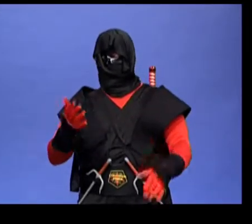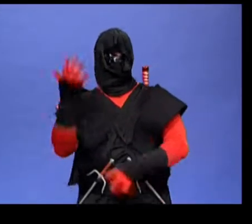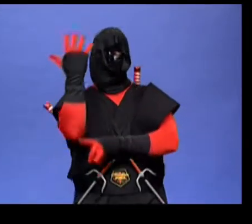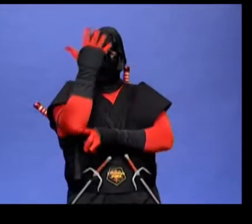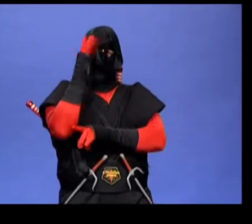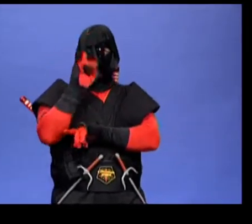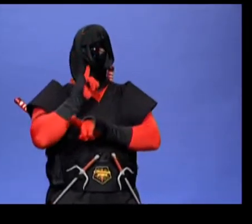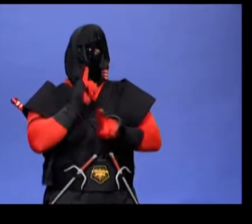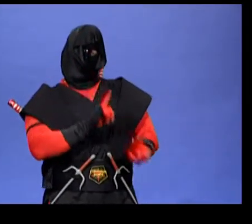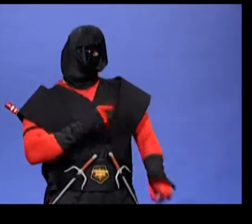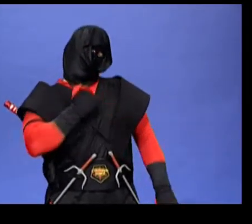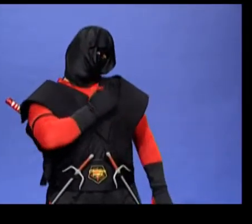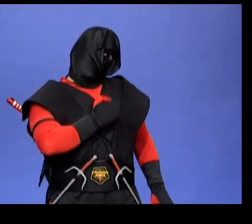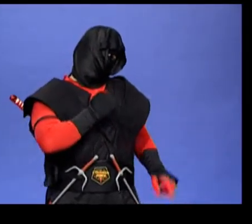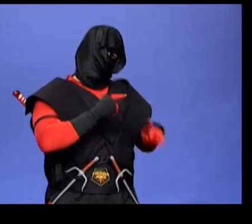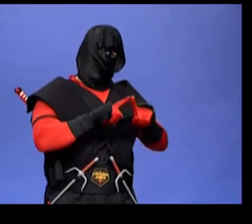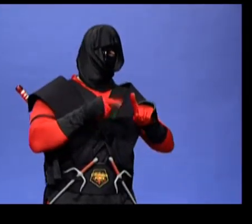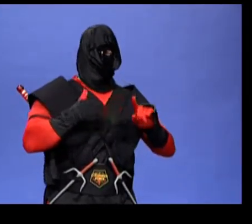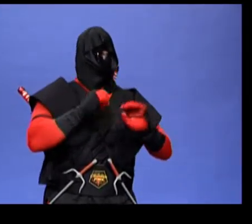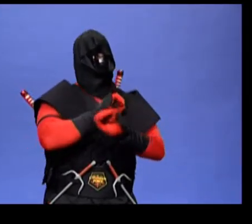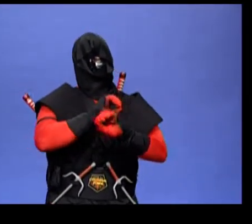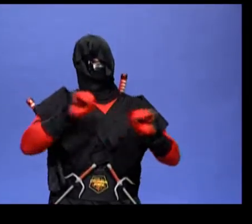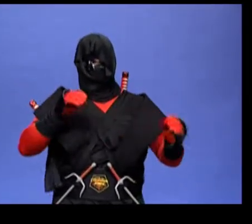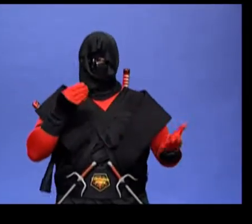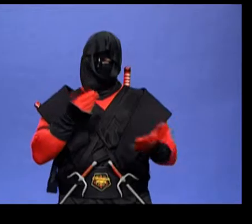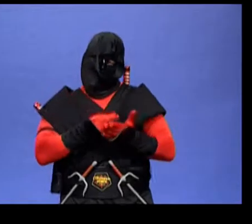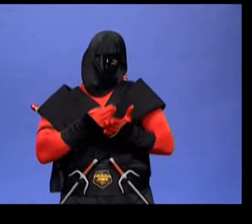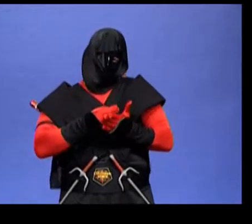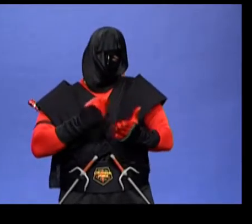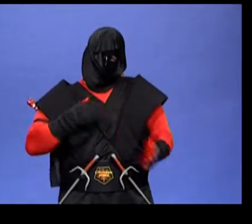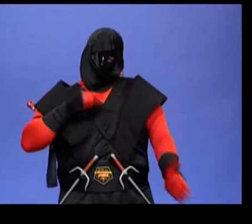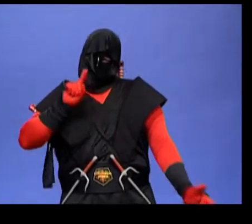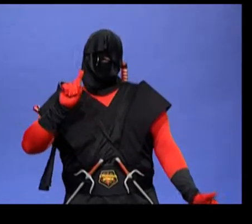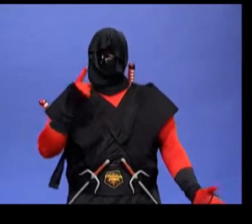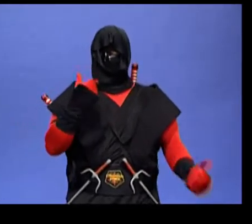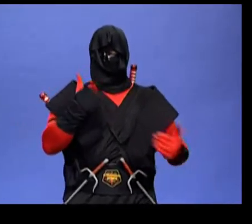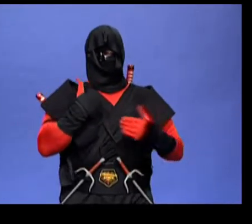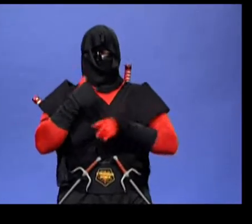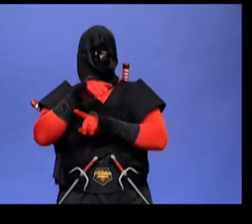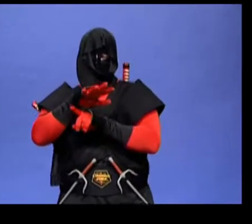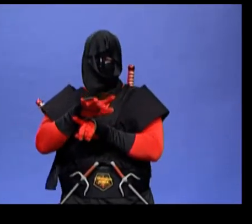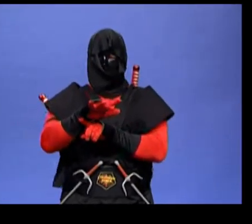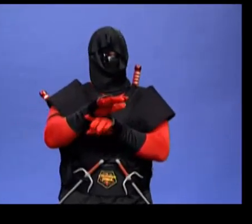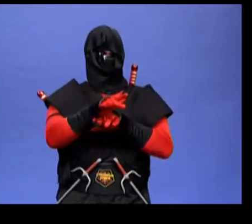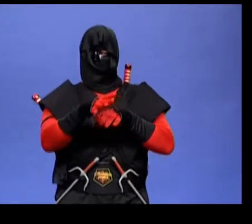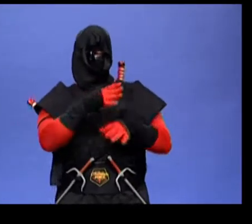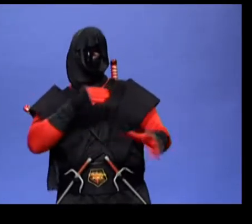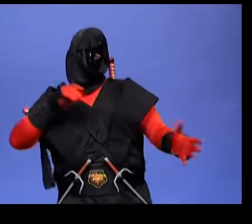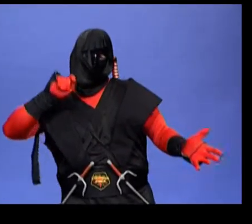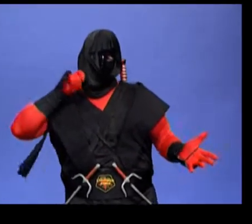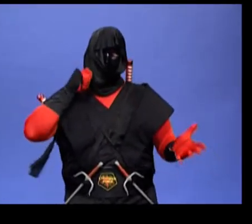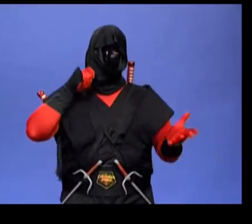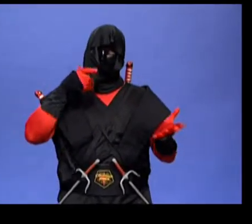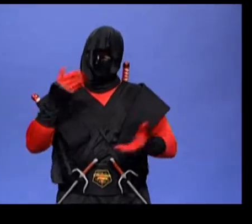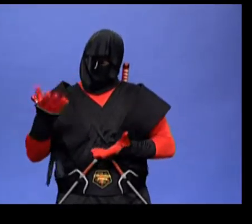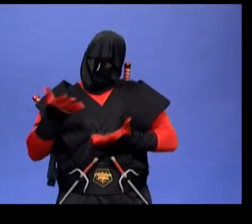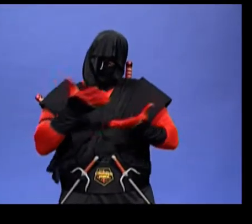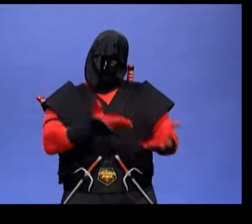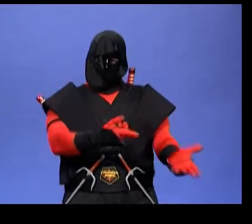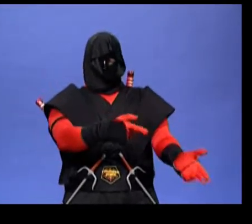I am sorry, said the tree, but I have no money. I only have leaves and apples. Take